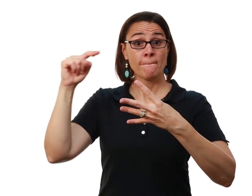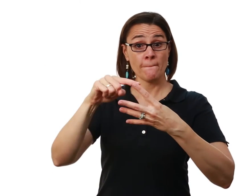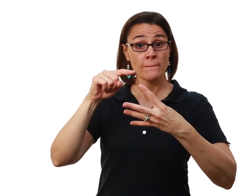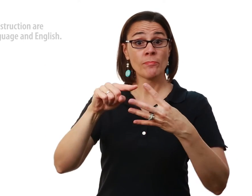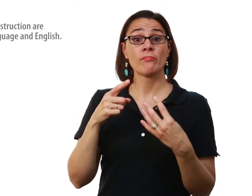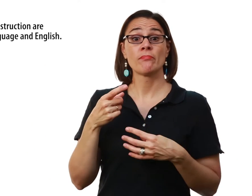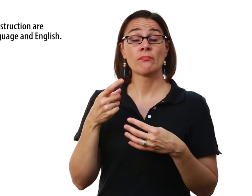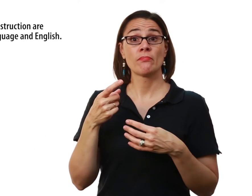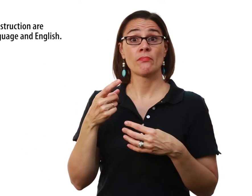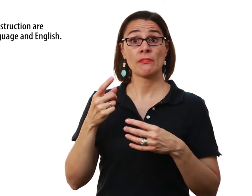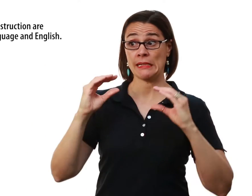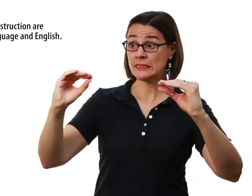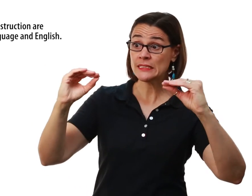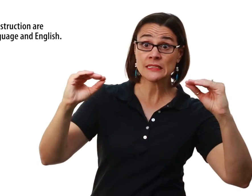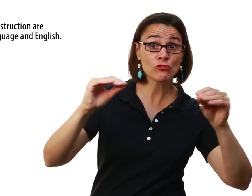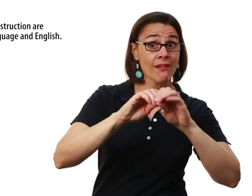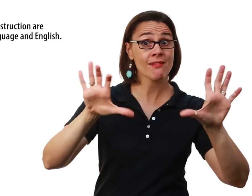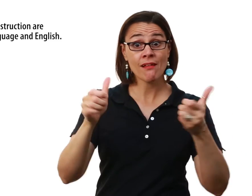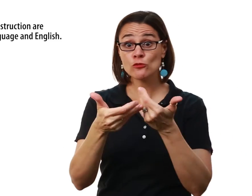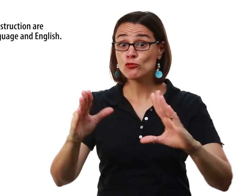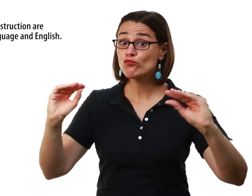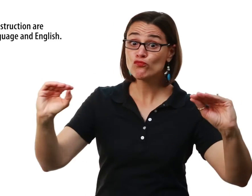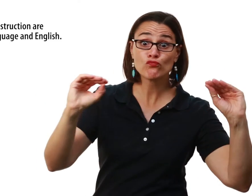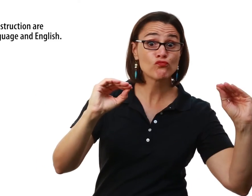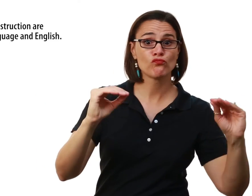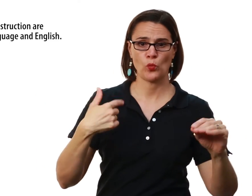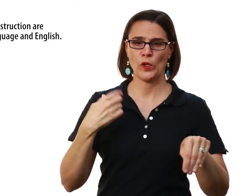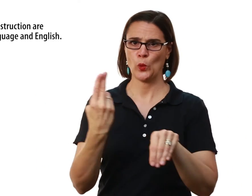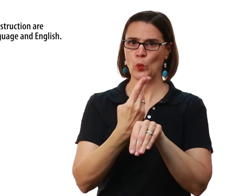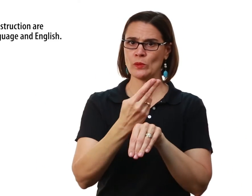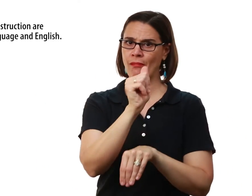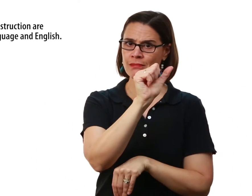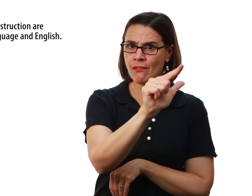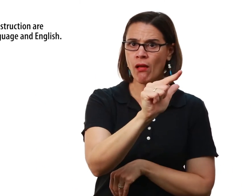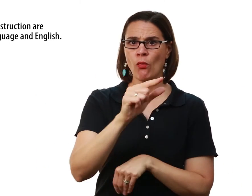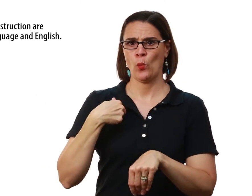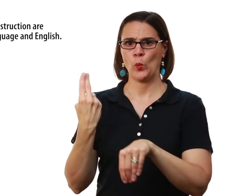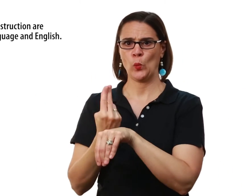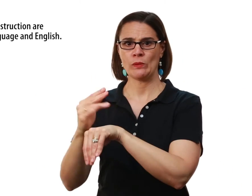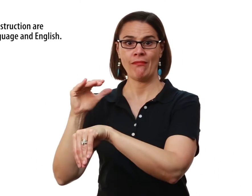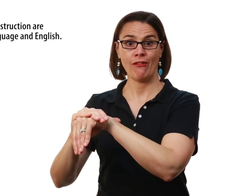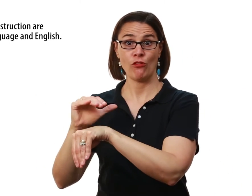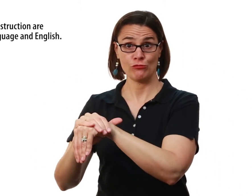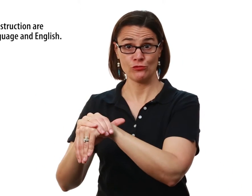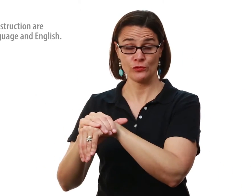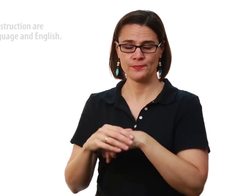In order to do this, we are going to make sure that in the classroom, language is clear And that we are using ASL and